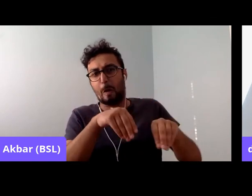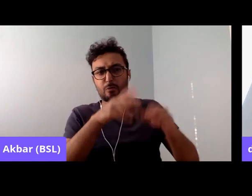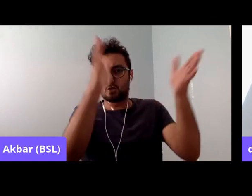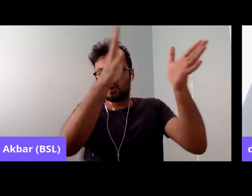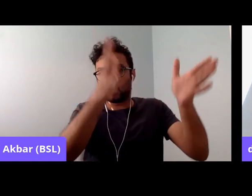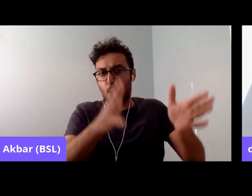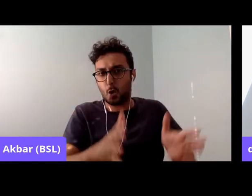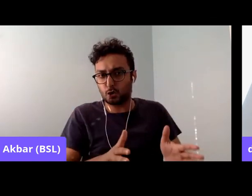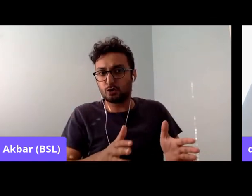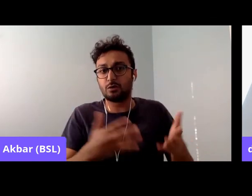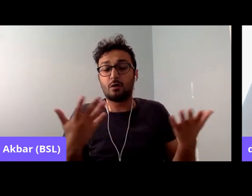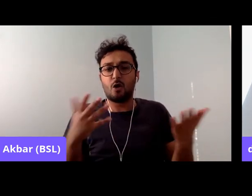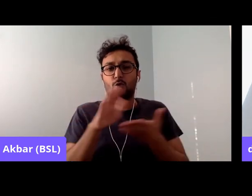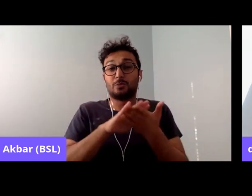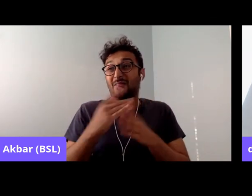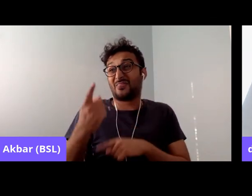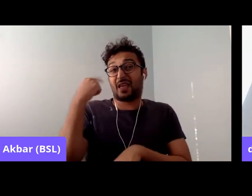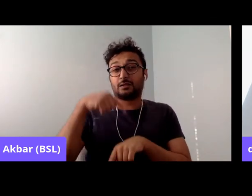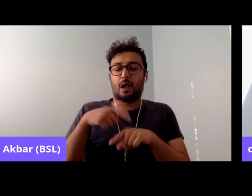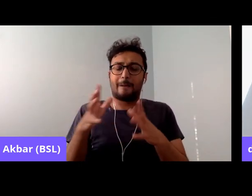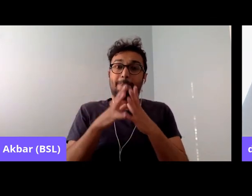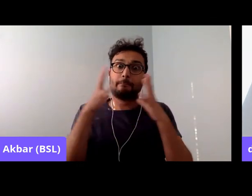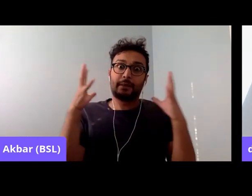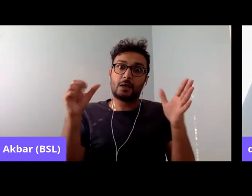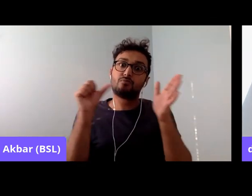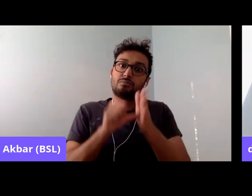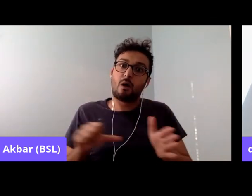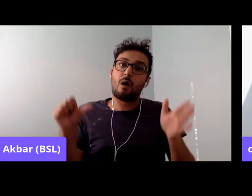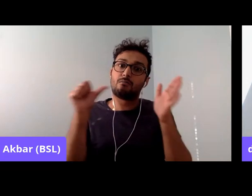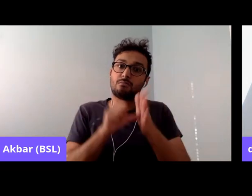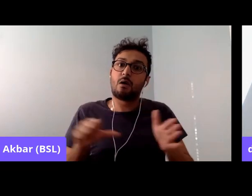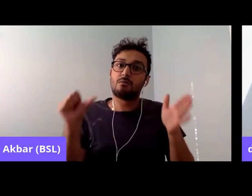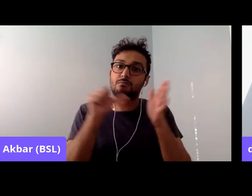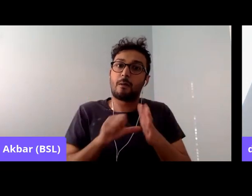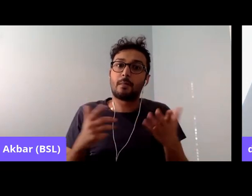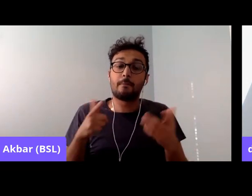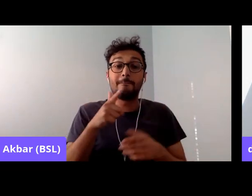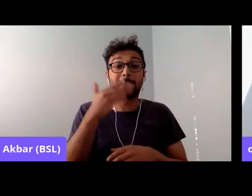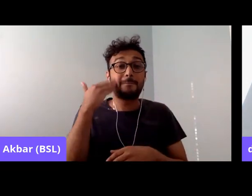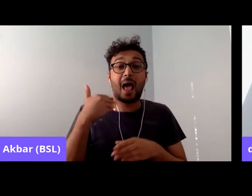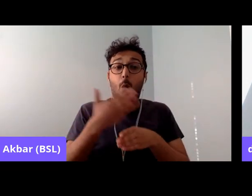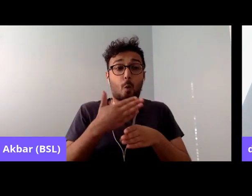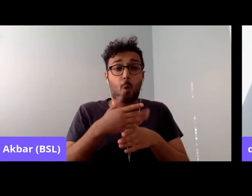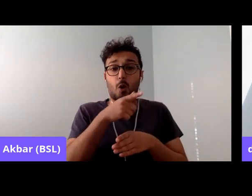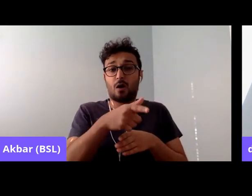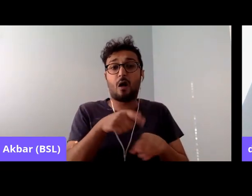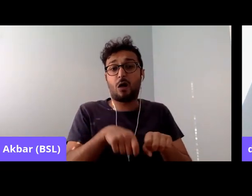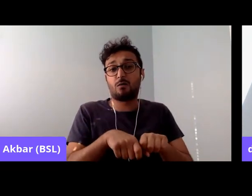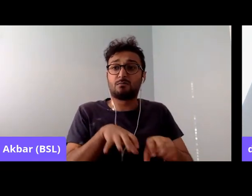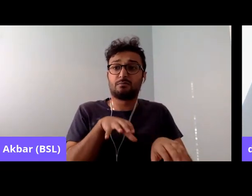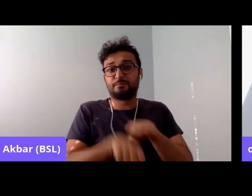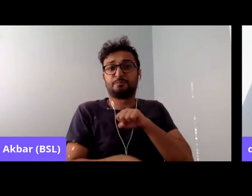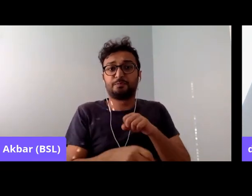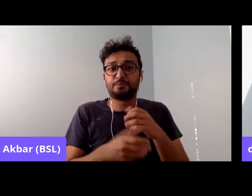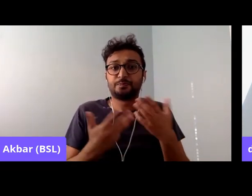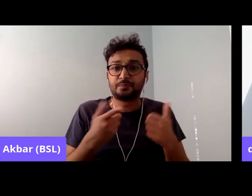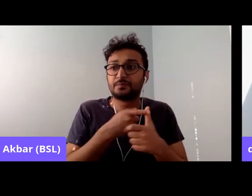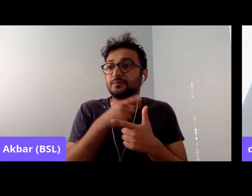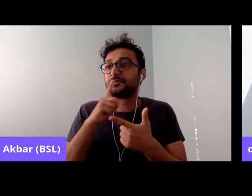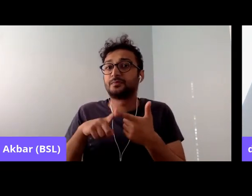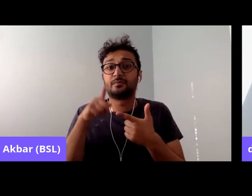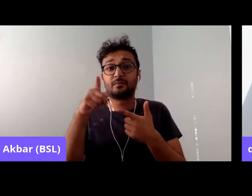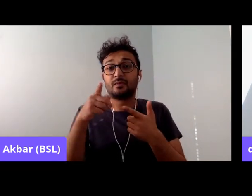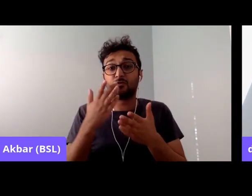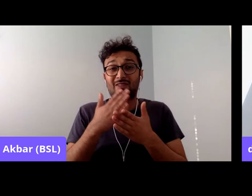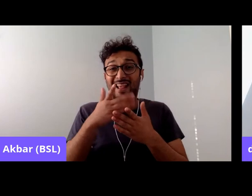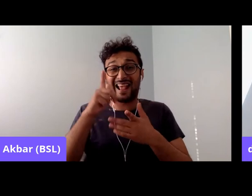there were big issues, there were black workers exploited, there was an immigration system that was institutionally racist.